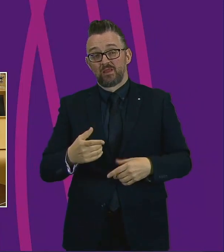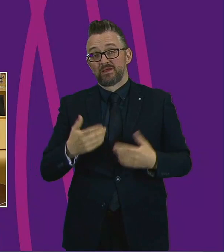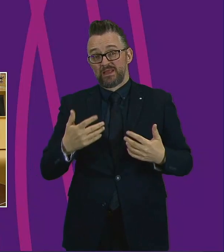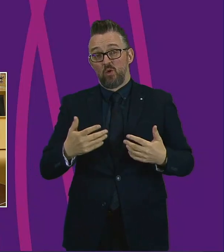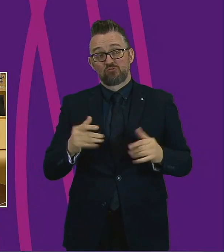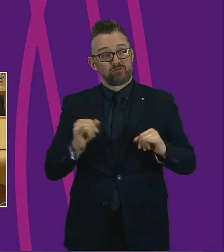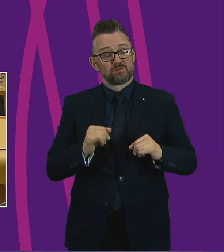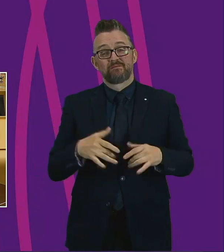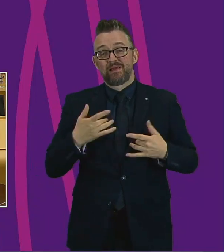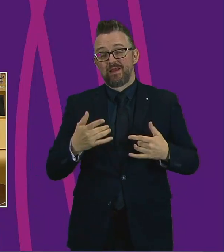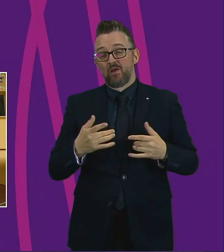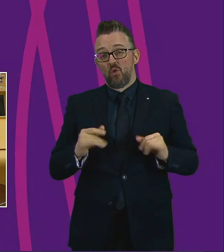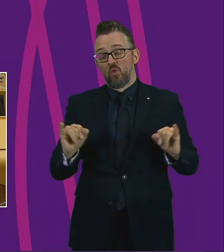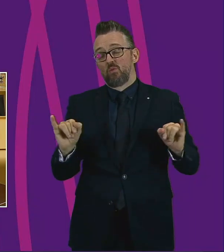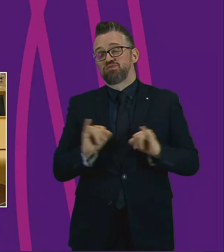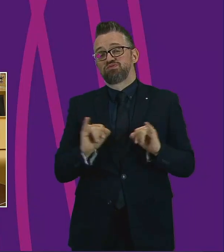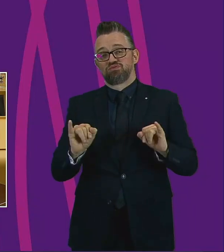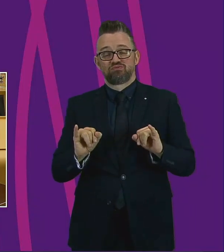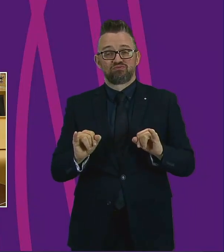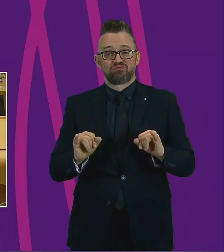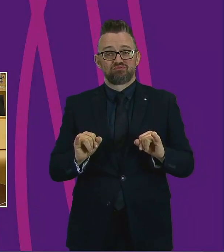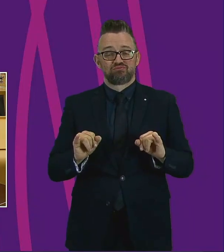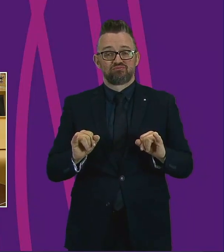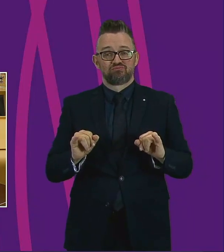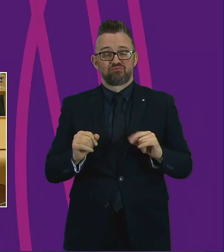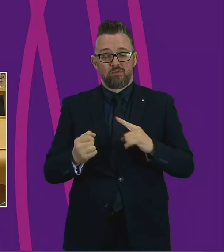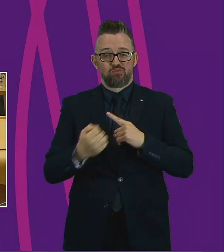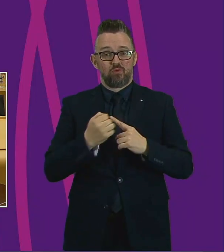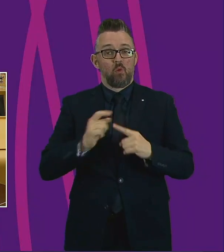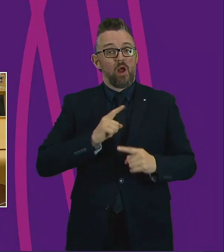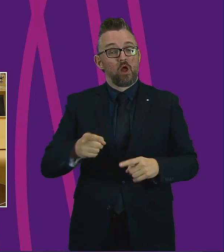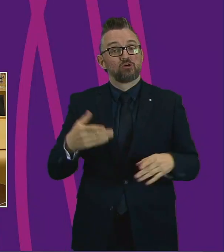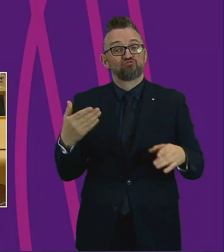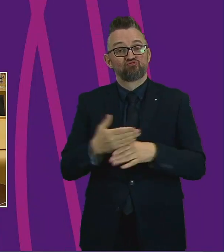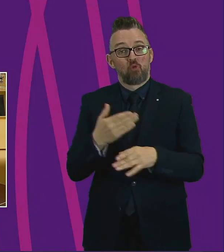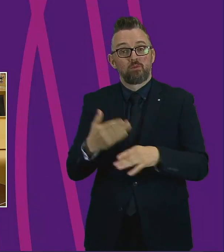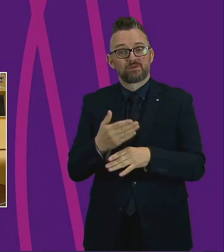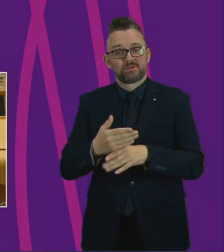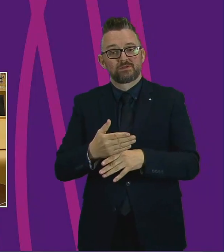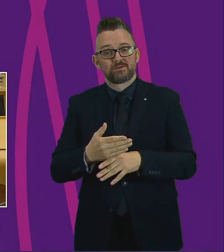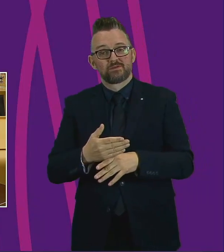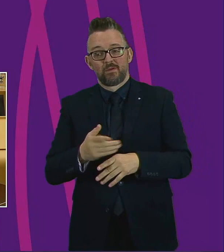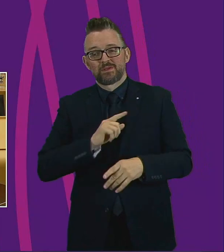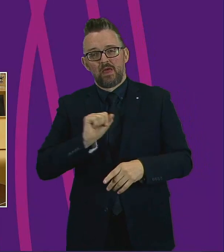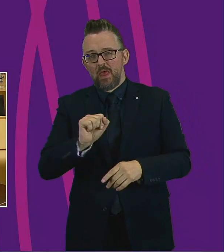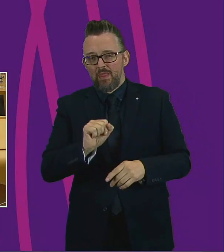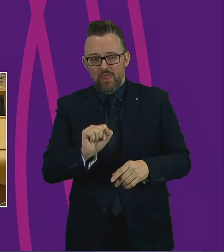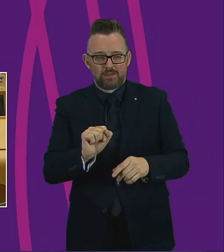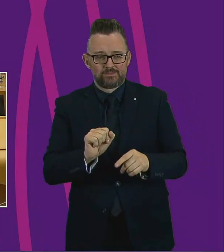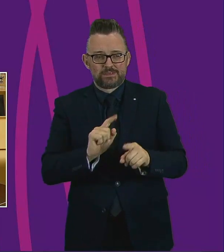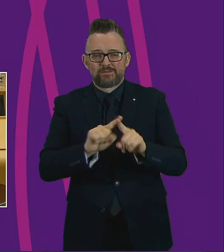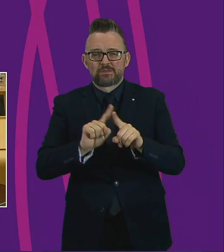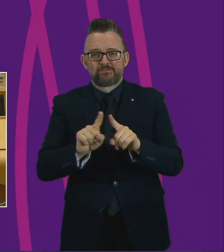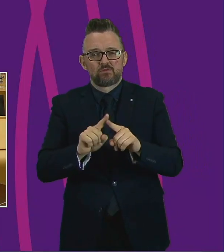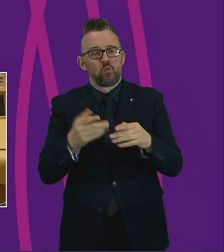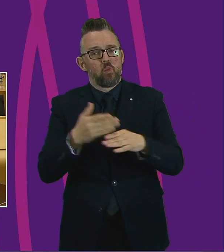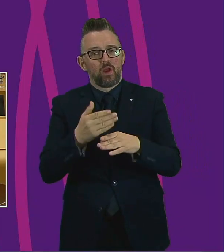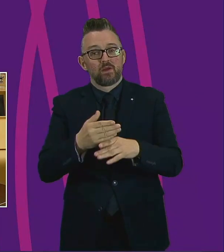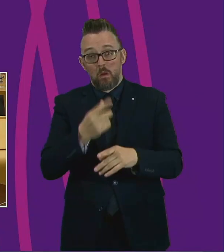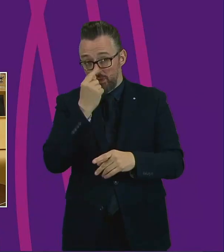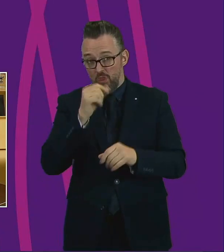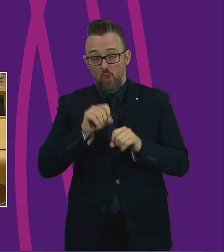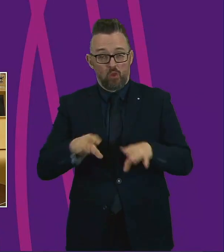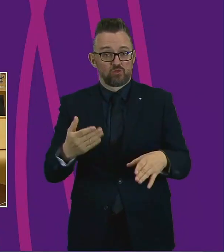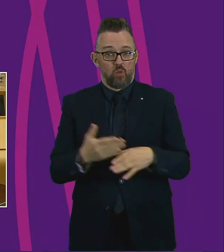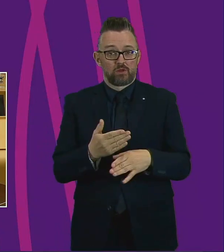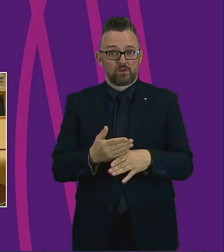the crisis. They are twice as likely to lose their jobs in the types of employment that they are found in. I am